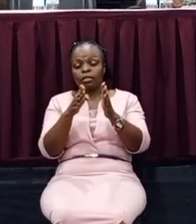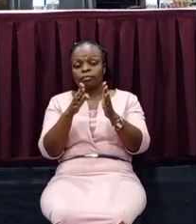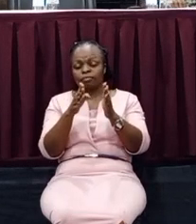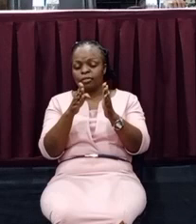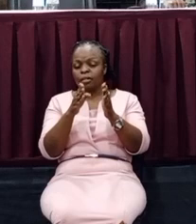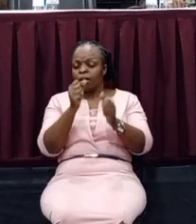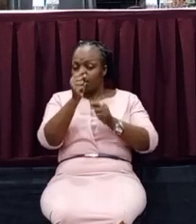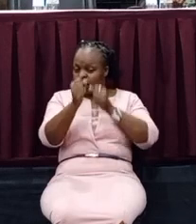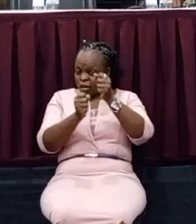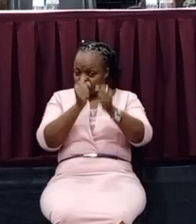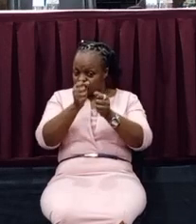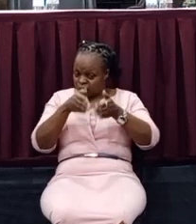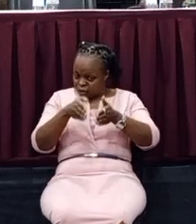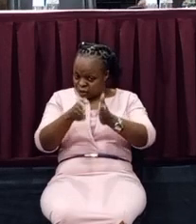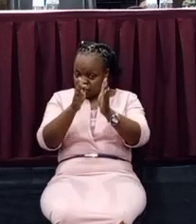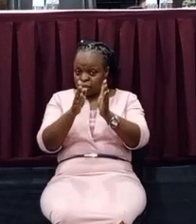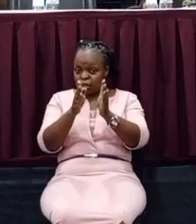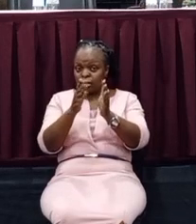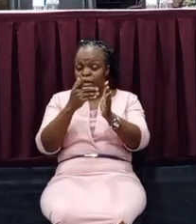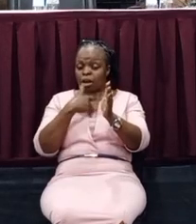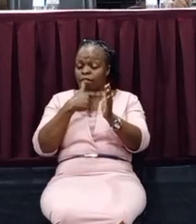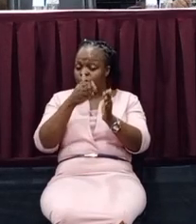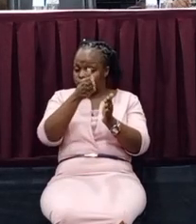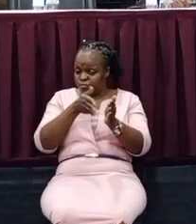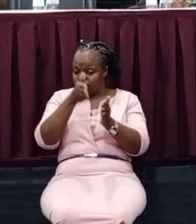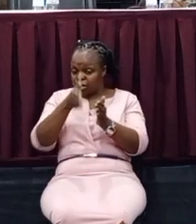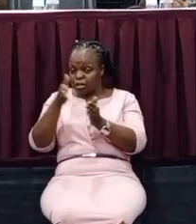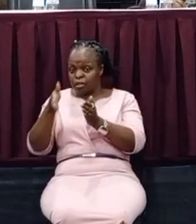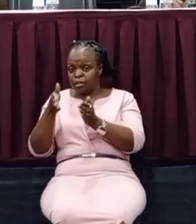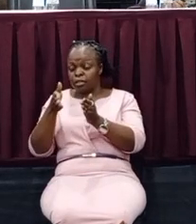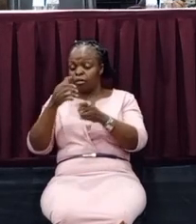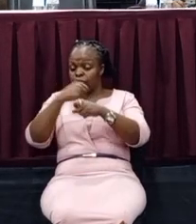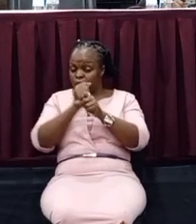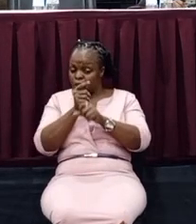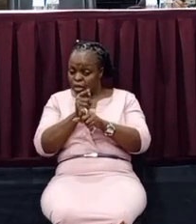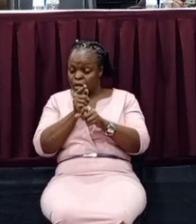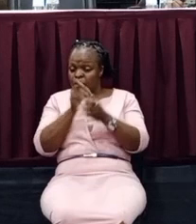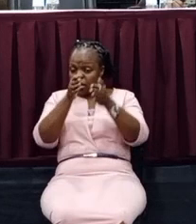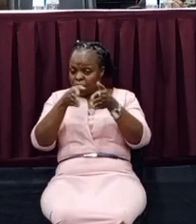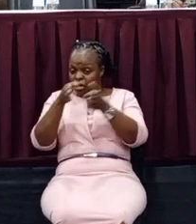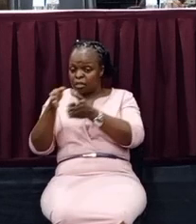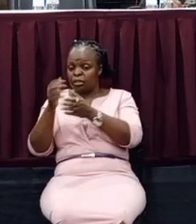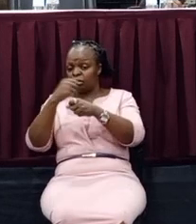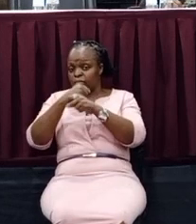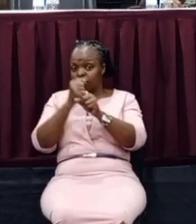There are lines created, but you have seen that those lines are not created horizontally.